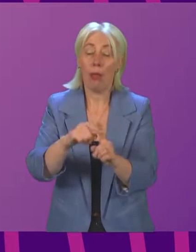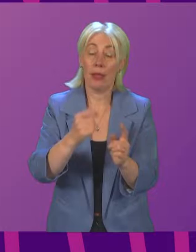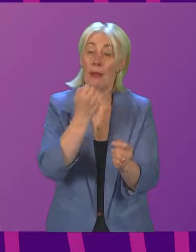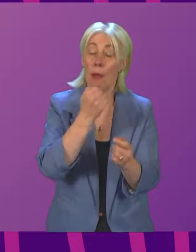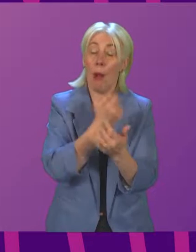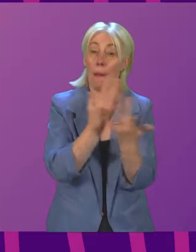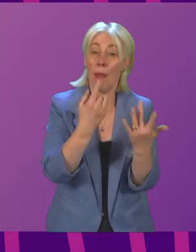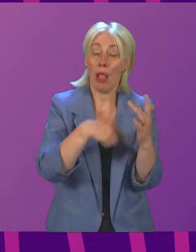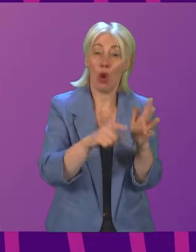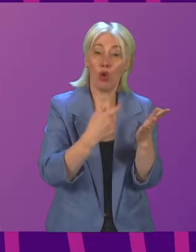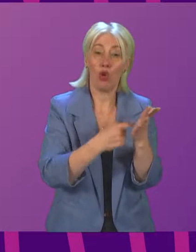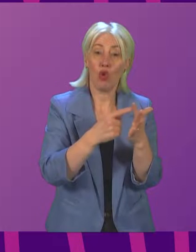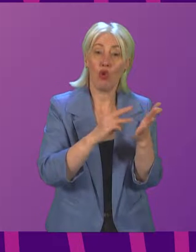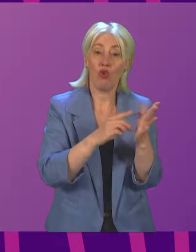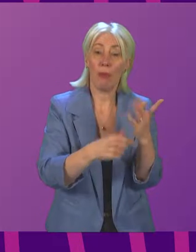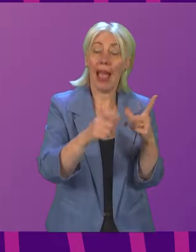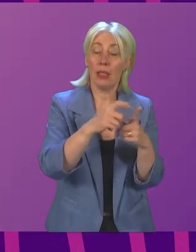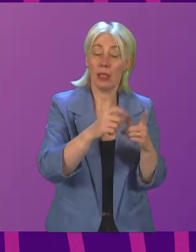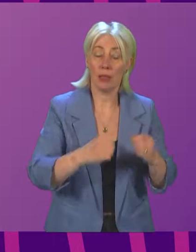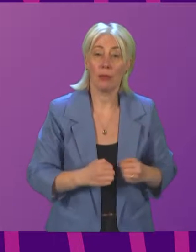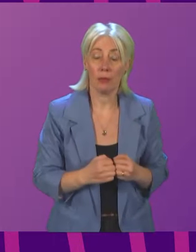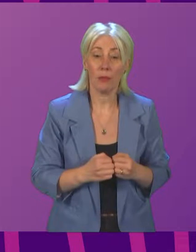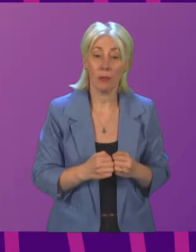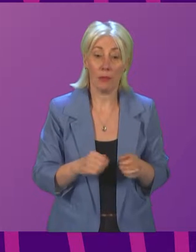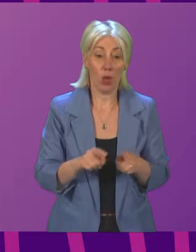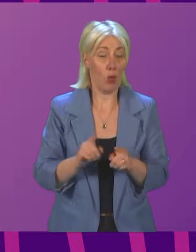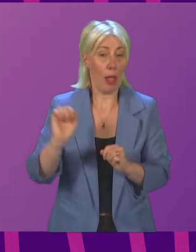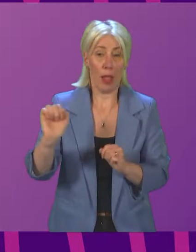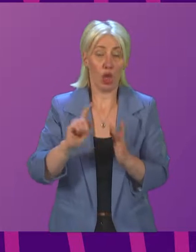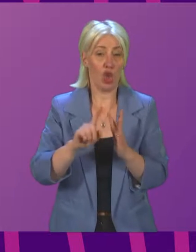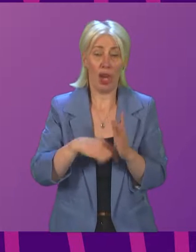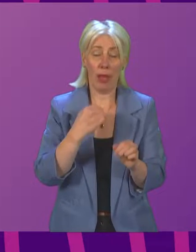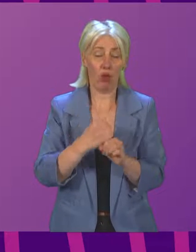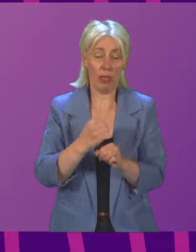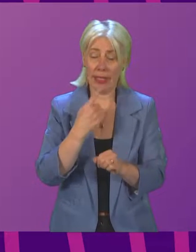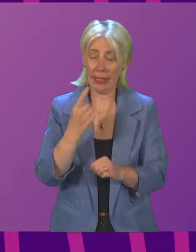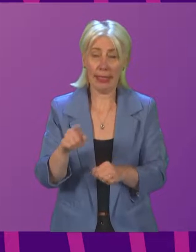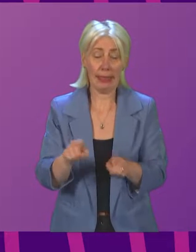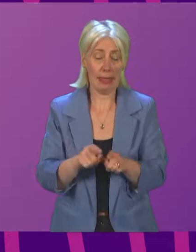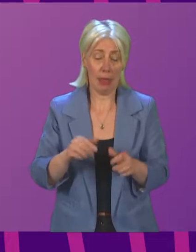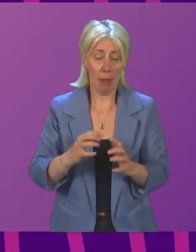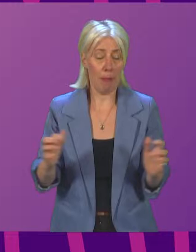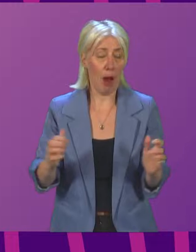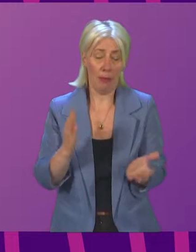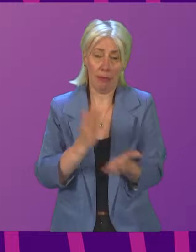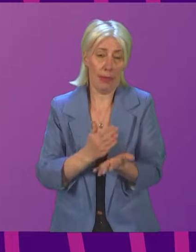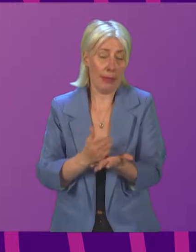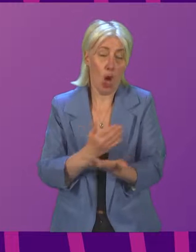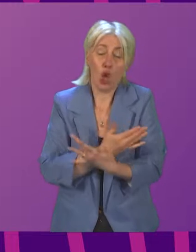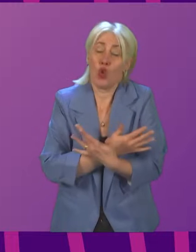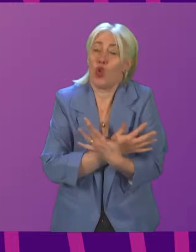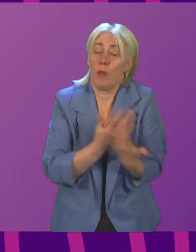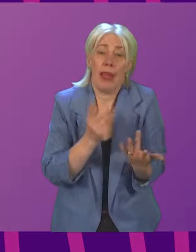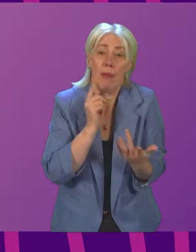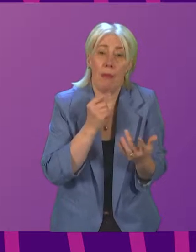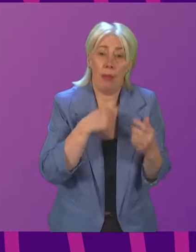The Member asked an important question, which has already been alluded to, of course, by Jamie Green. The Parliament has been clear in recent years that too many people are being held on remand.